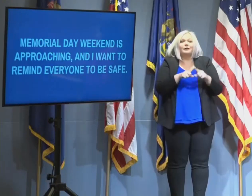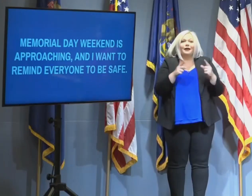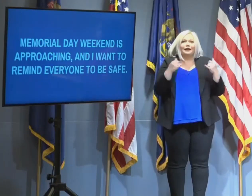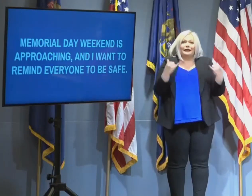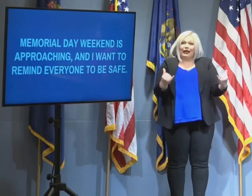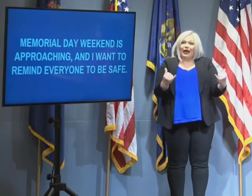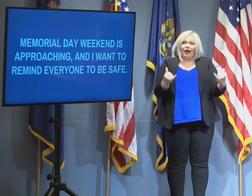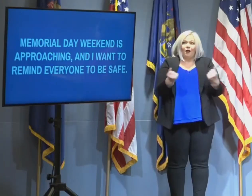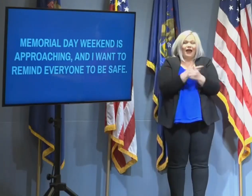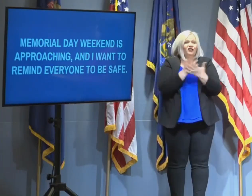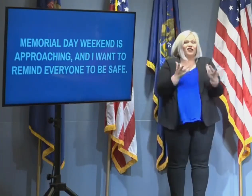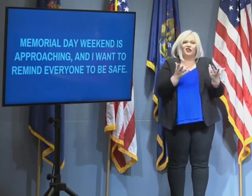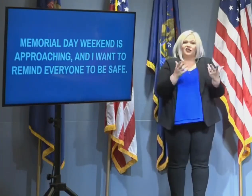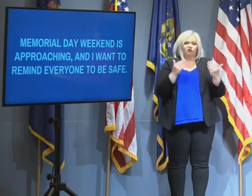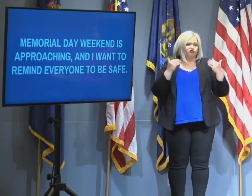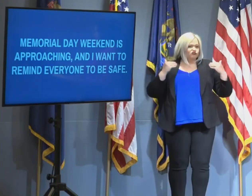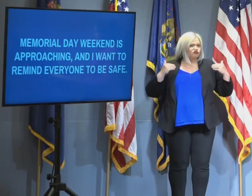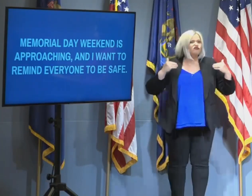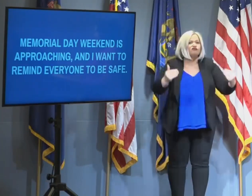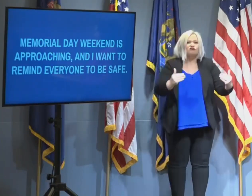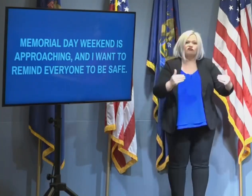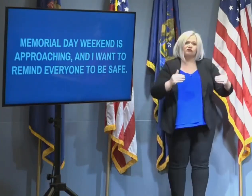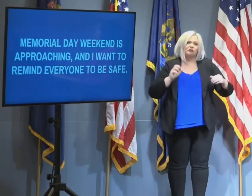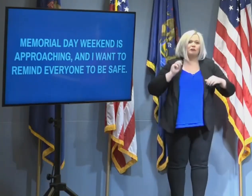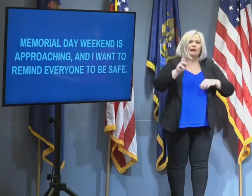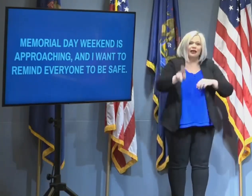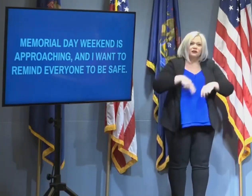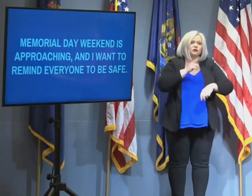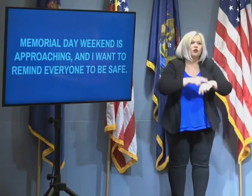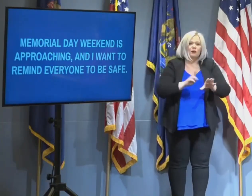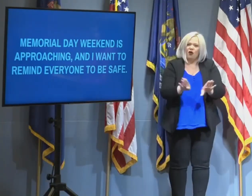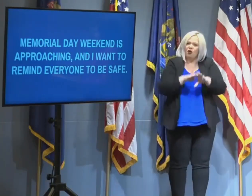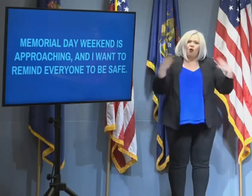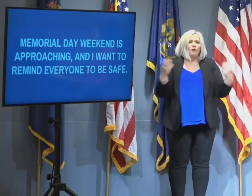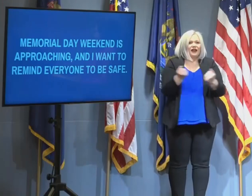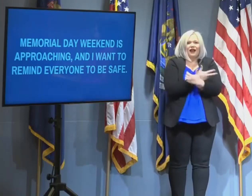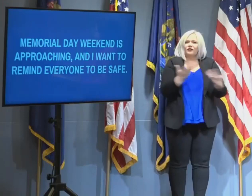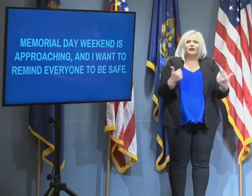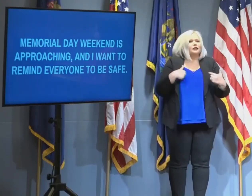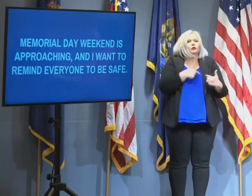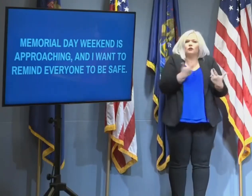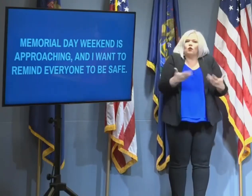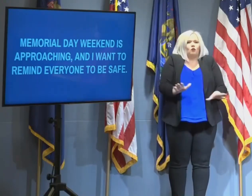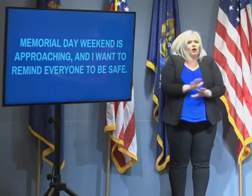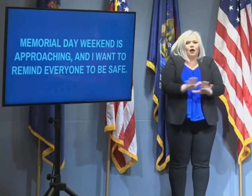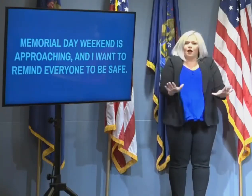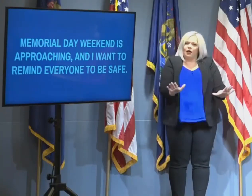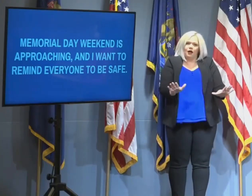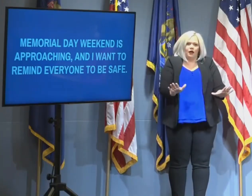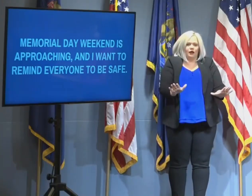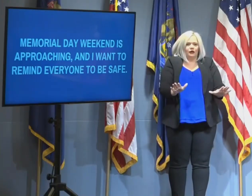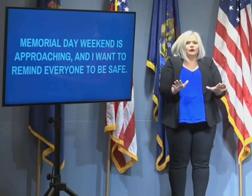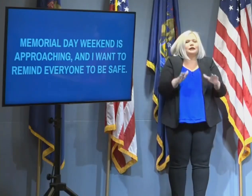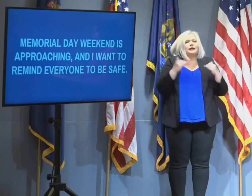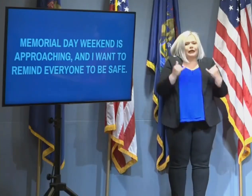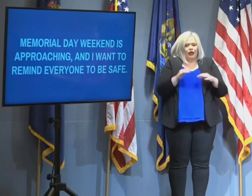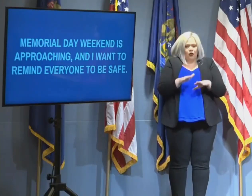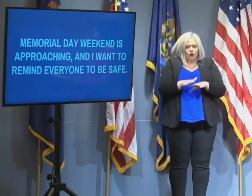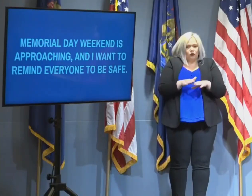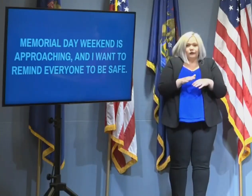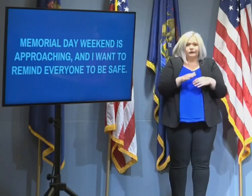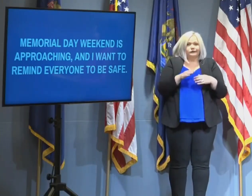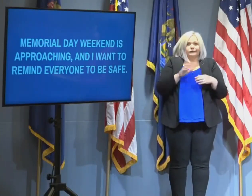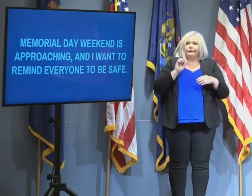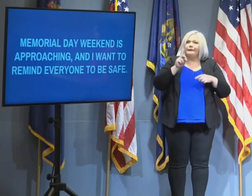drop all of our guard. What we don't want to do is to just simply re-engage as though nothing's